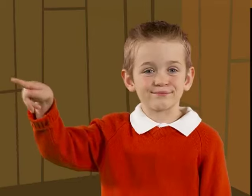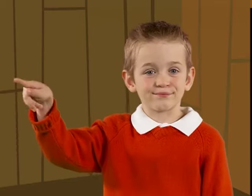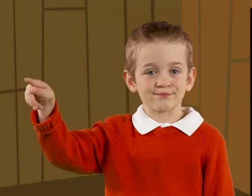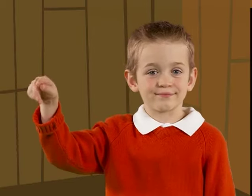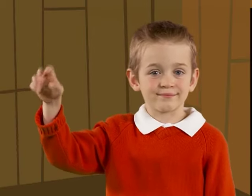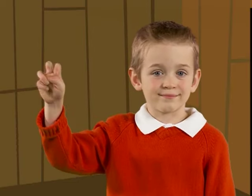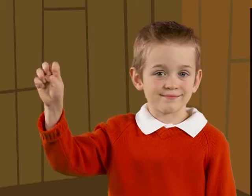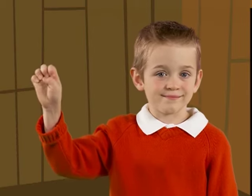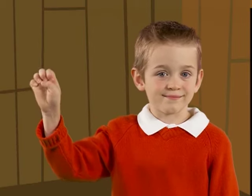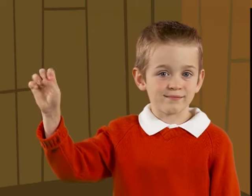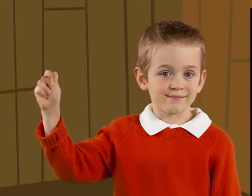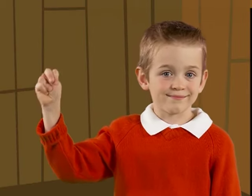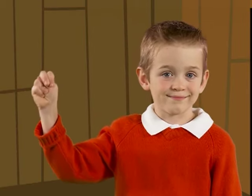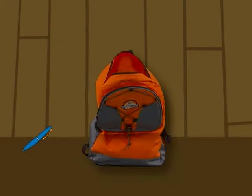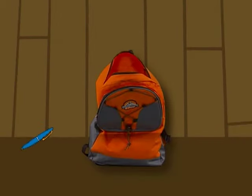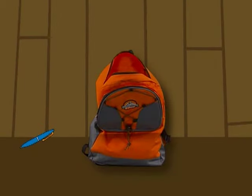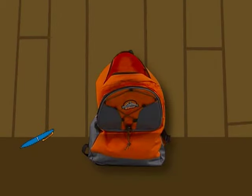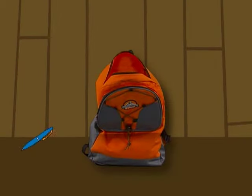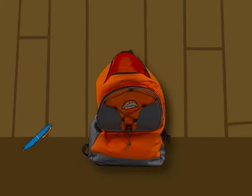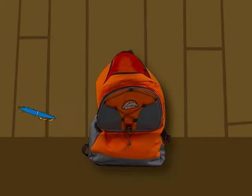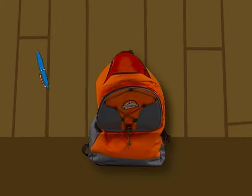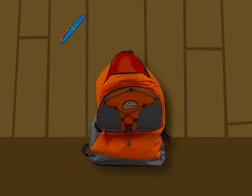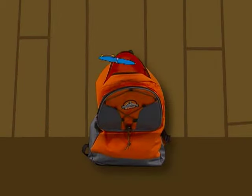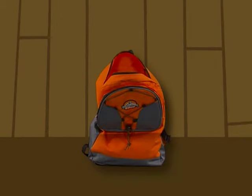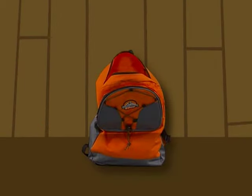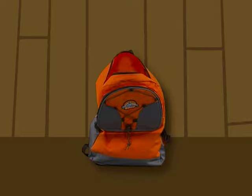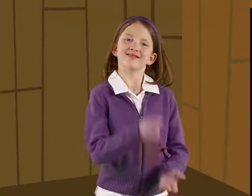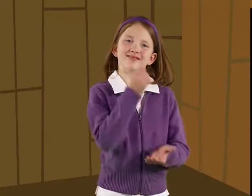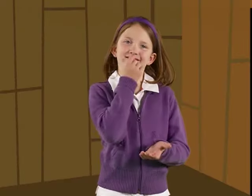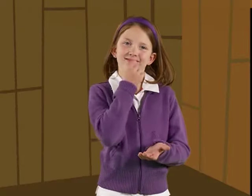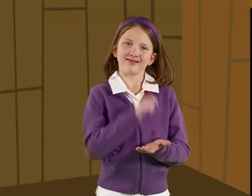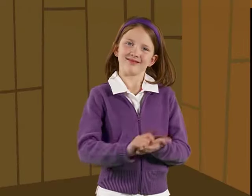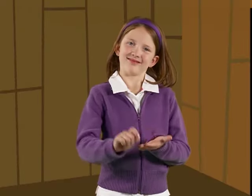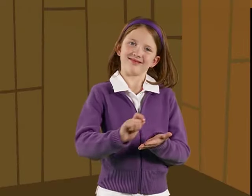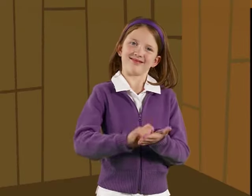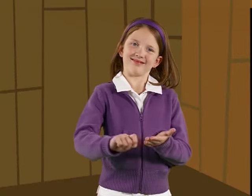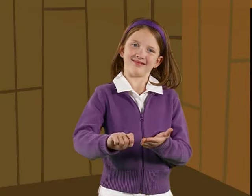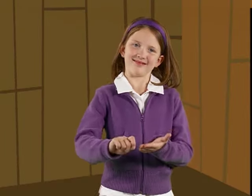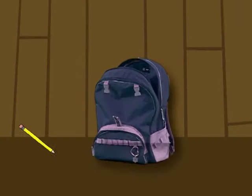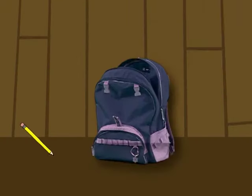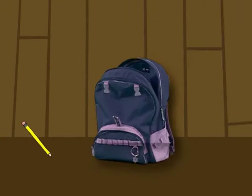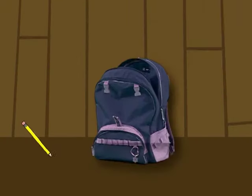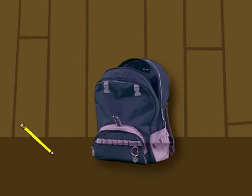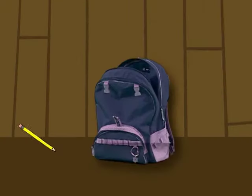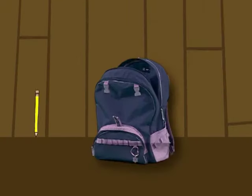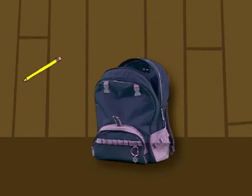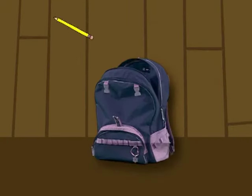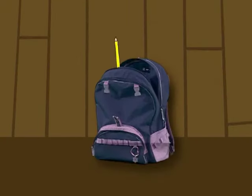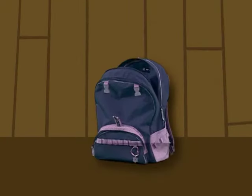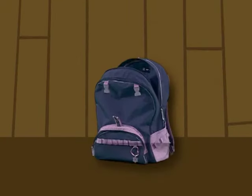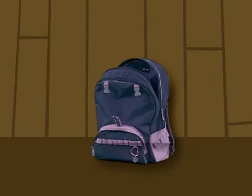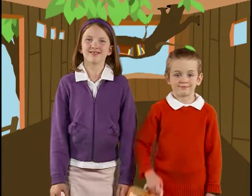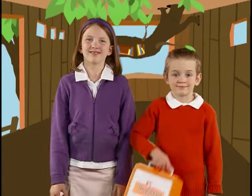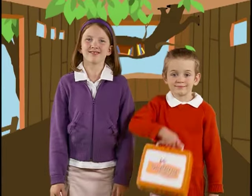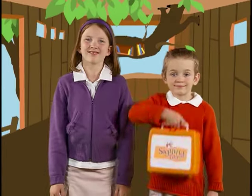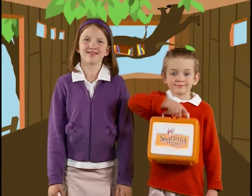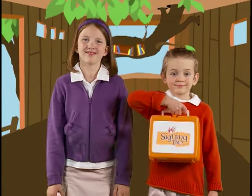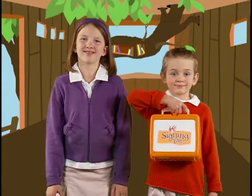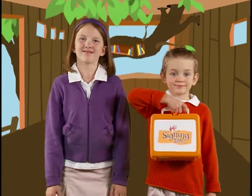You've got my pens. You've got my pencils. And there's still